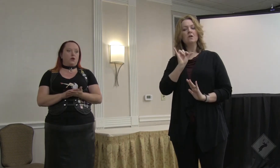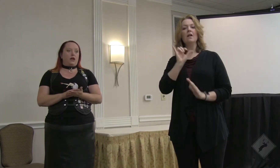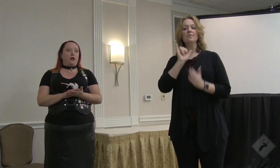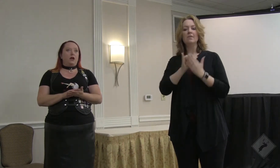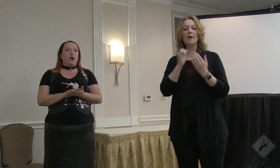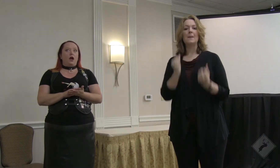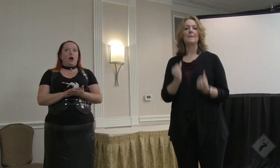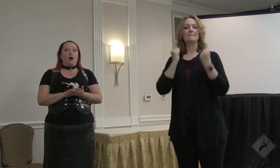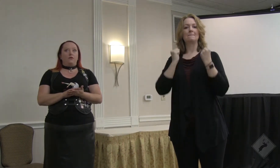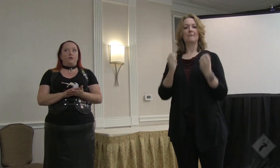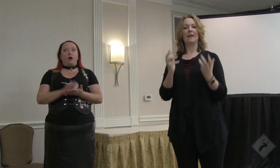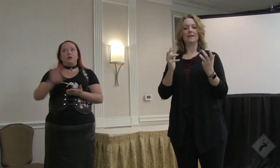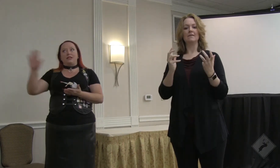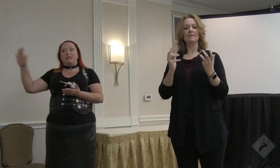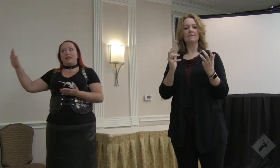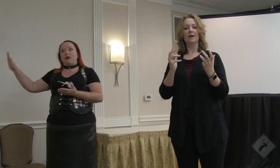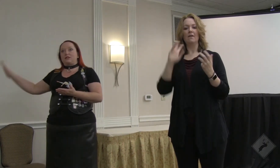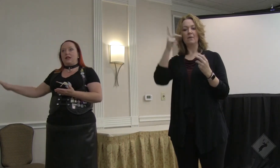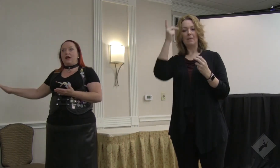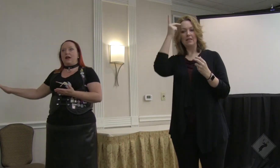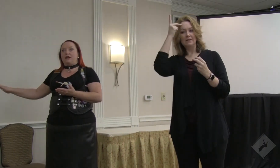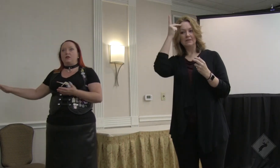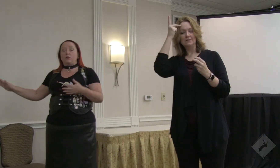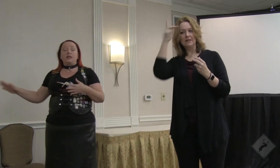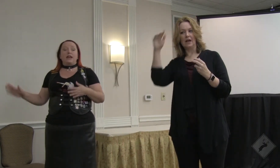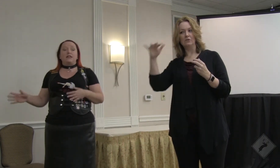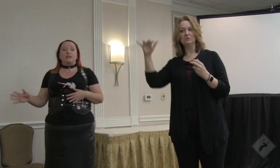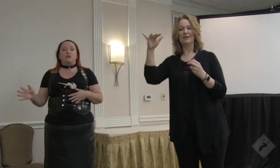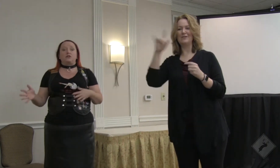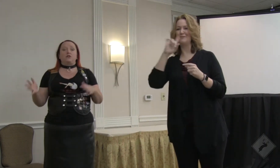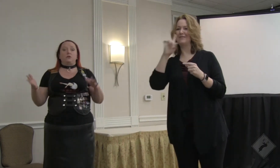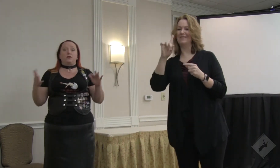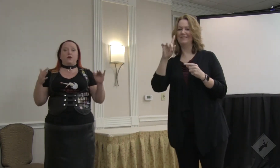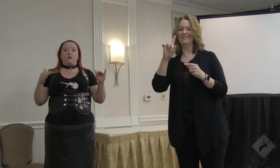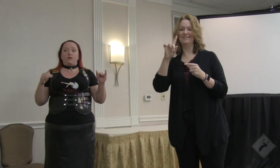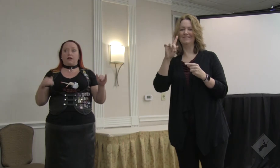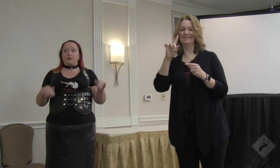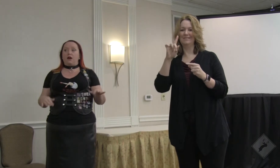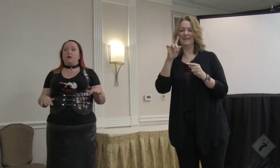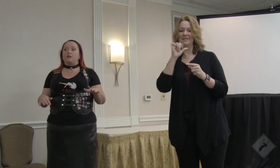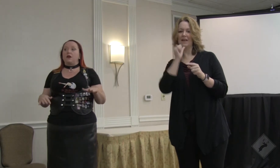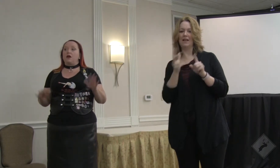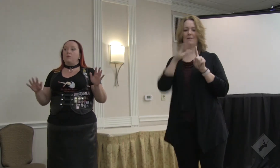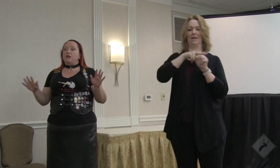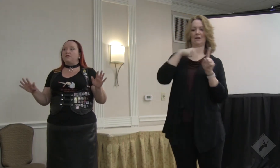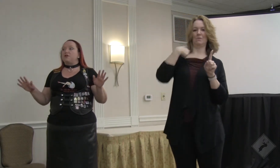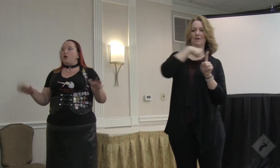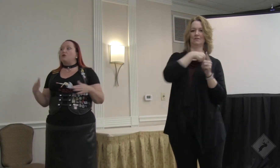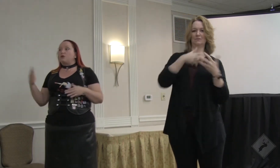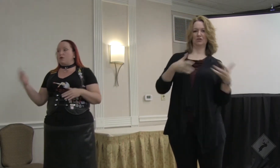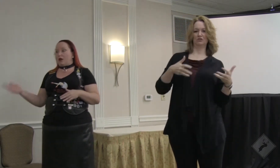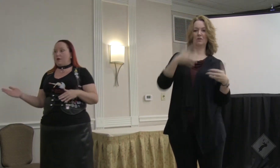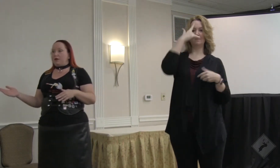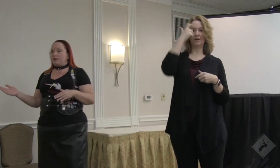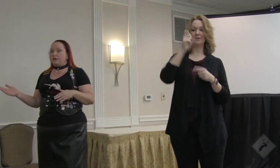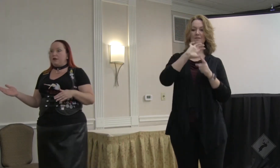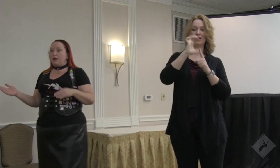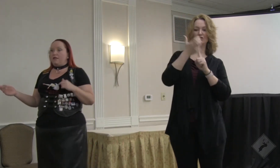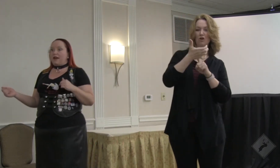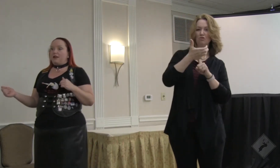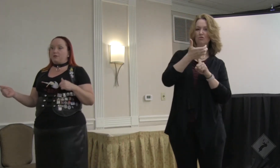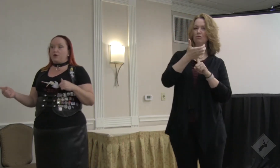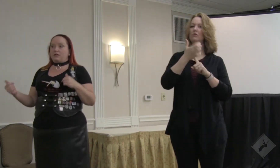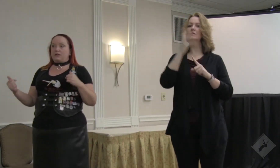vast majority of the politics outside really has little to do with how it affects us. Because of the cultural climate